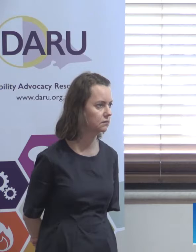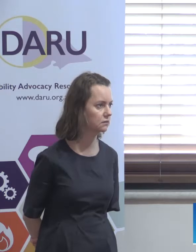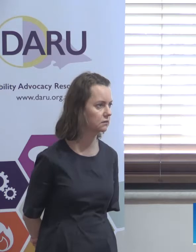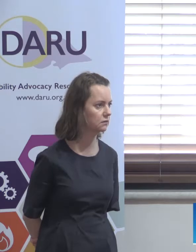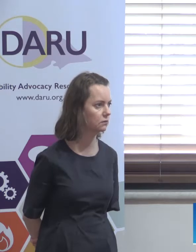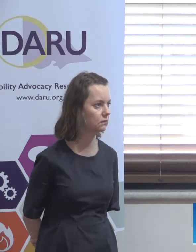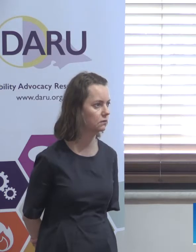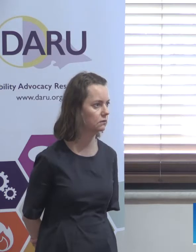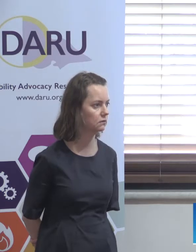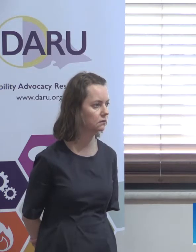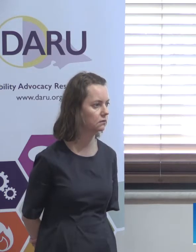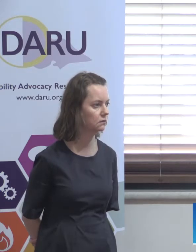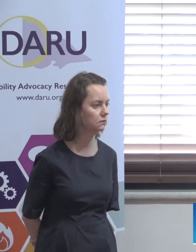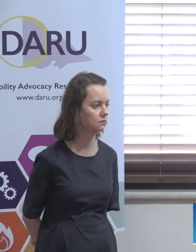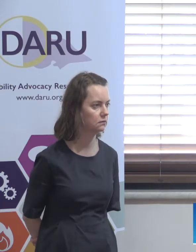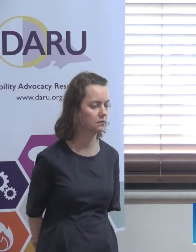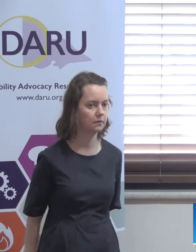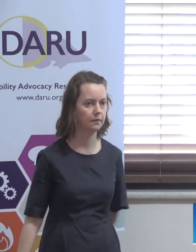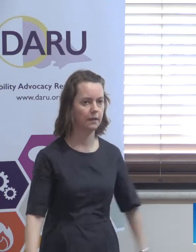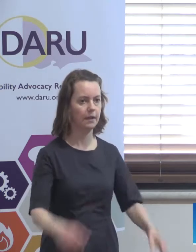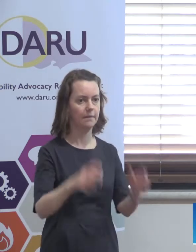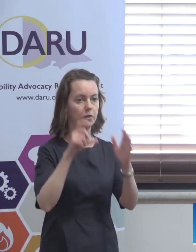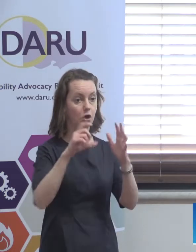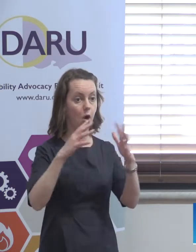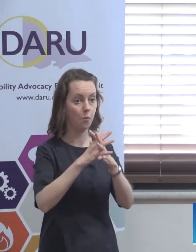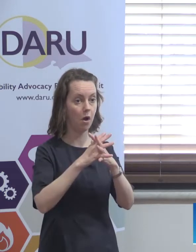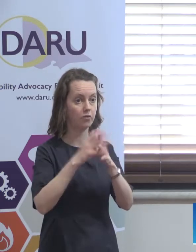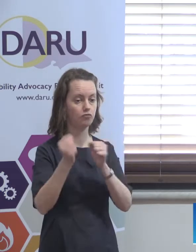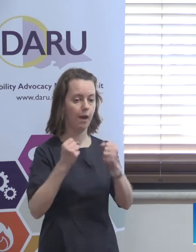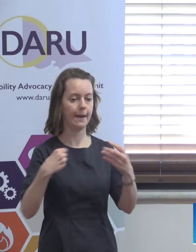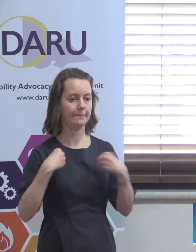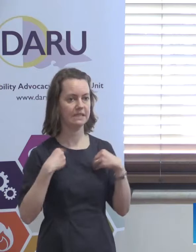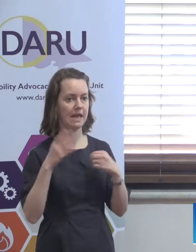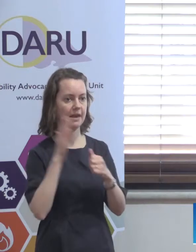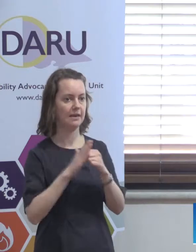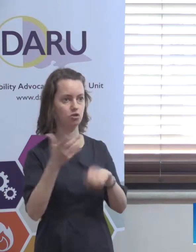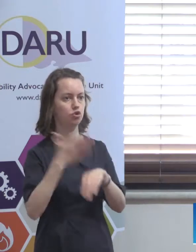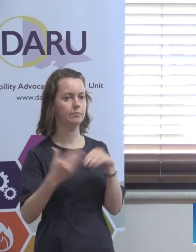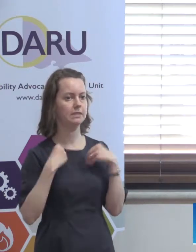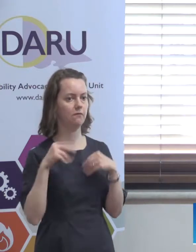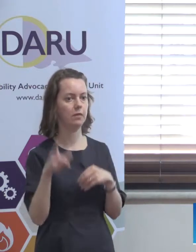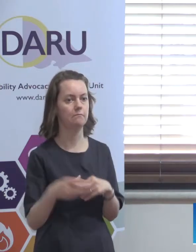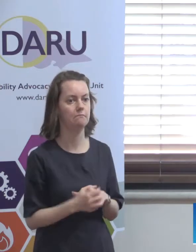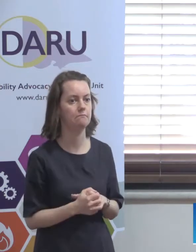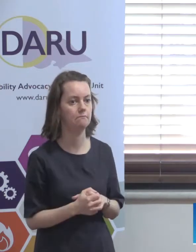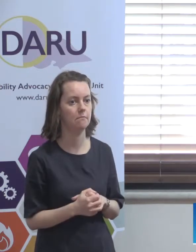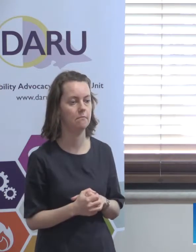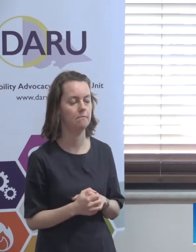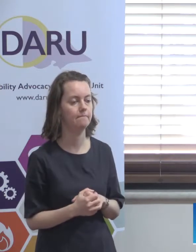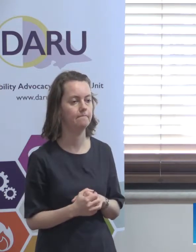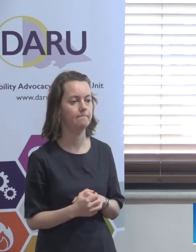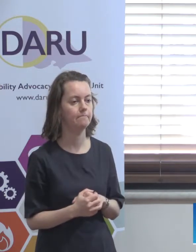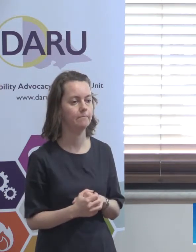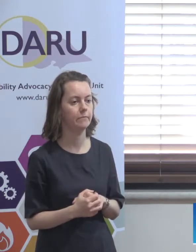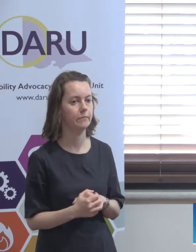a business that they've never run before and so many